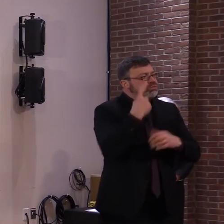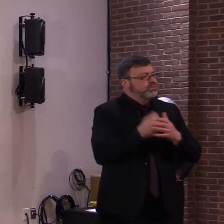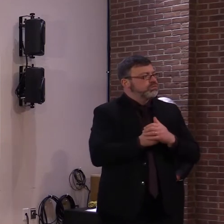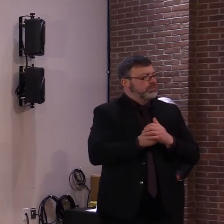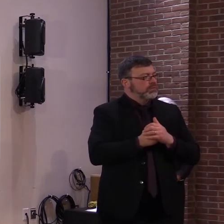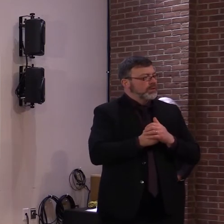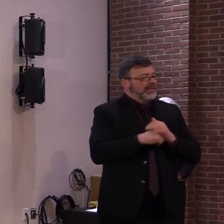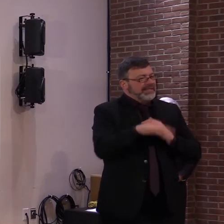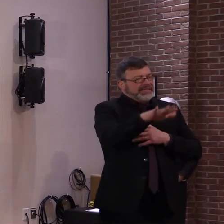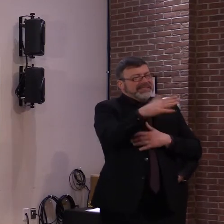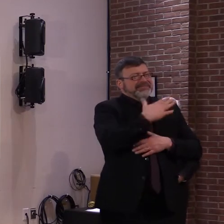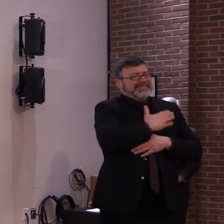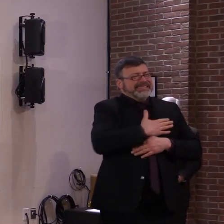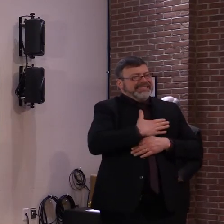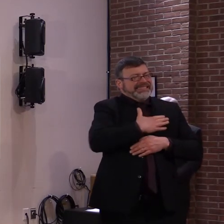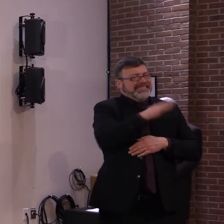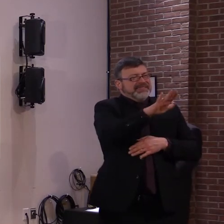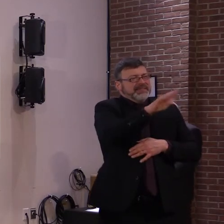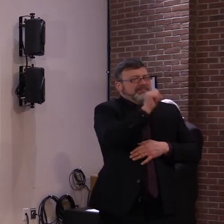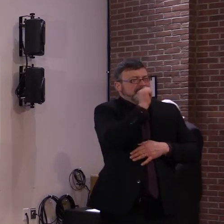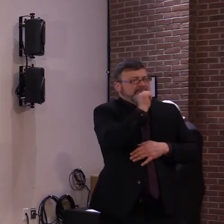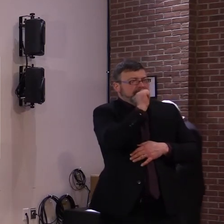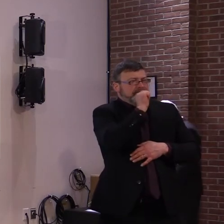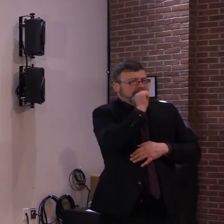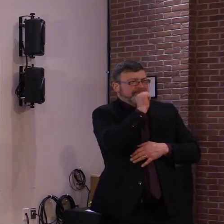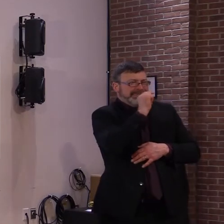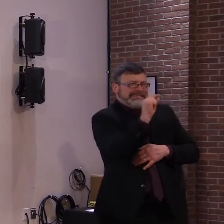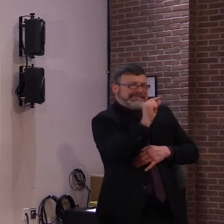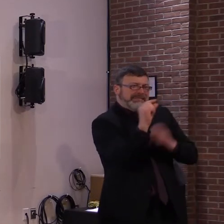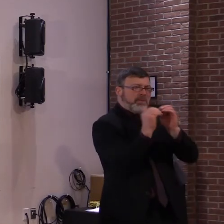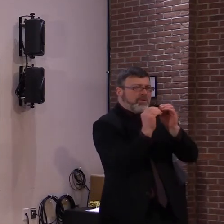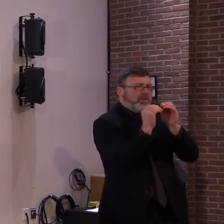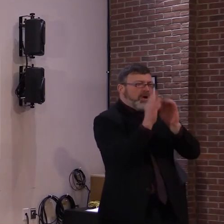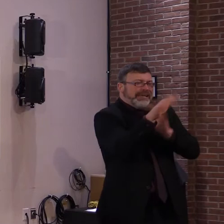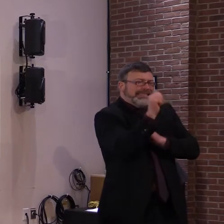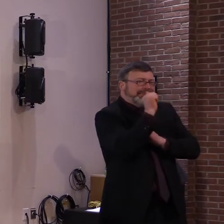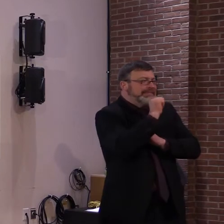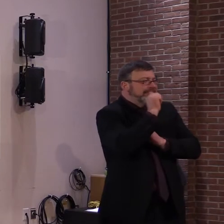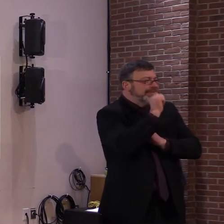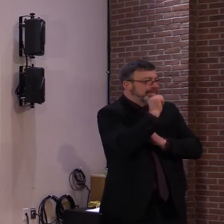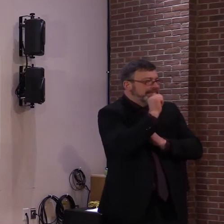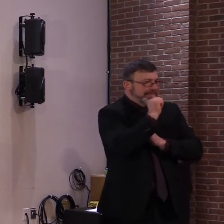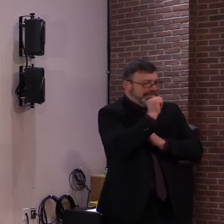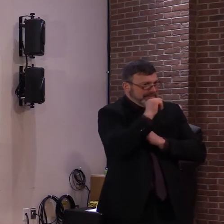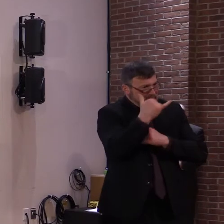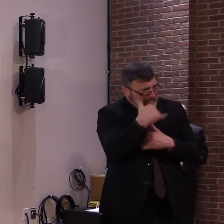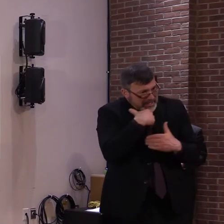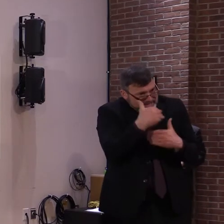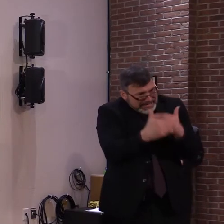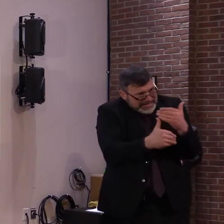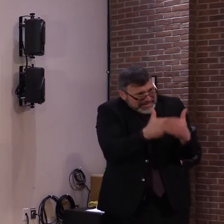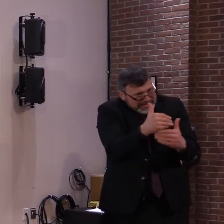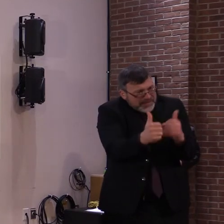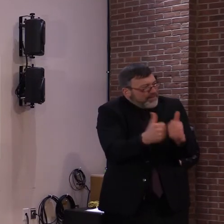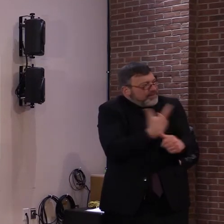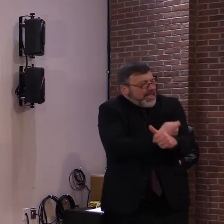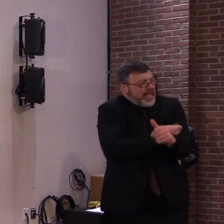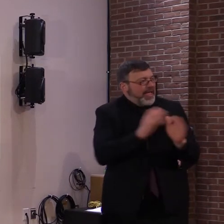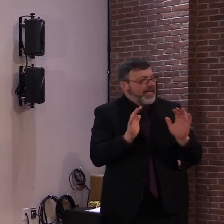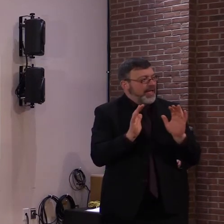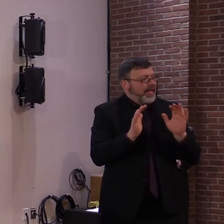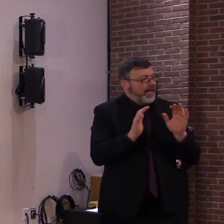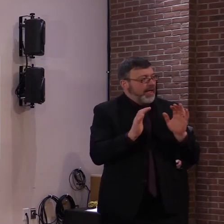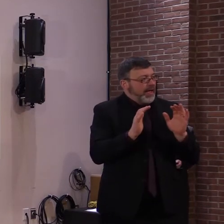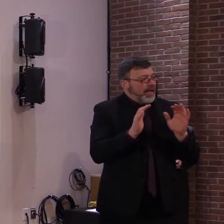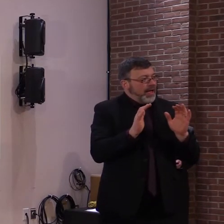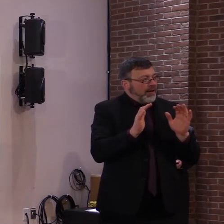Now, now that you know a lot more about our plans, we're anticipating there'll be lots of interest and questions. This will be good